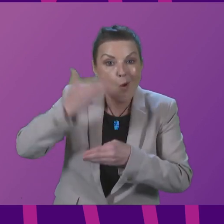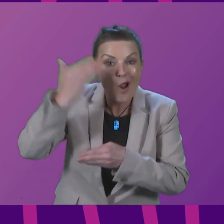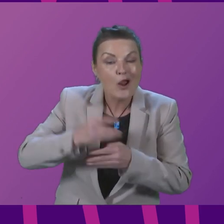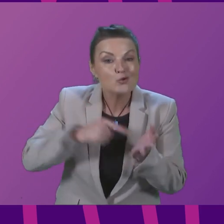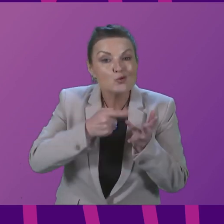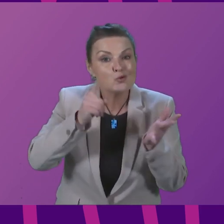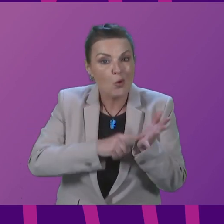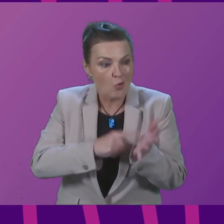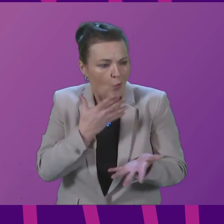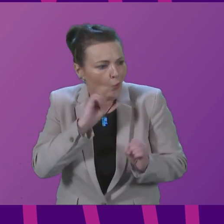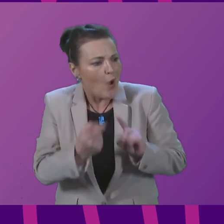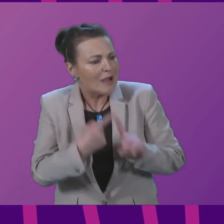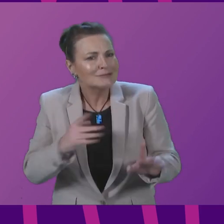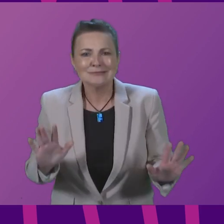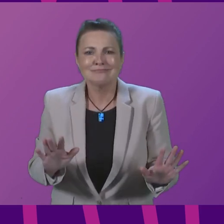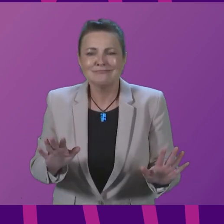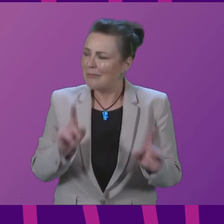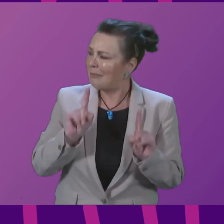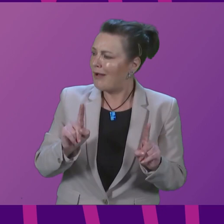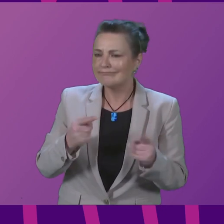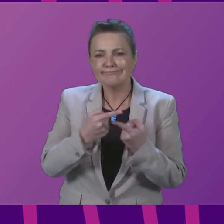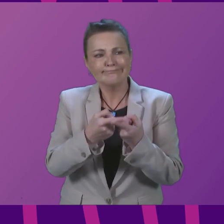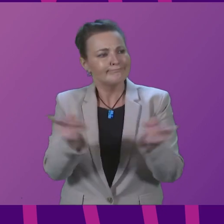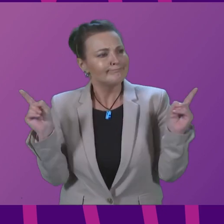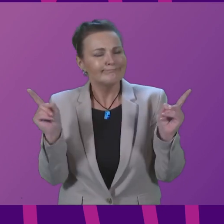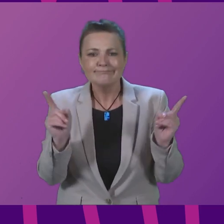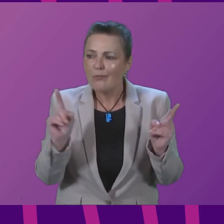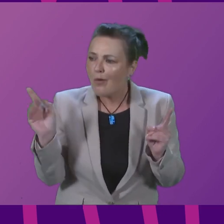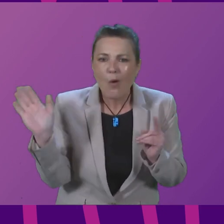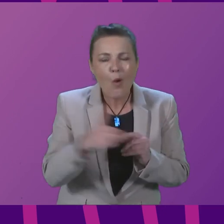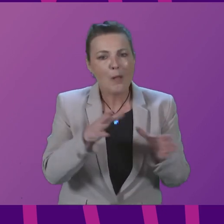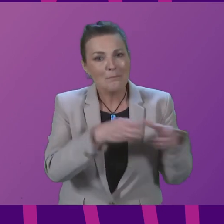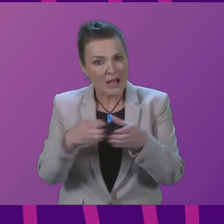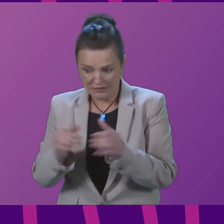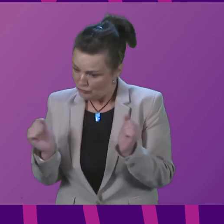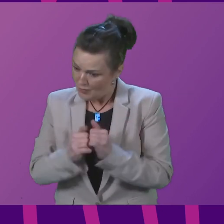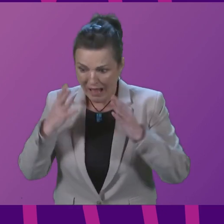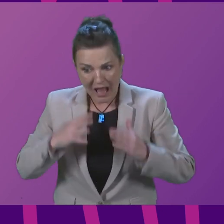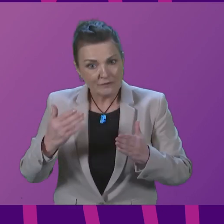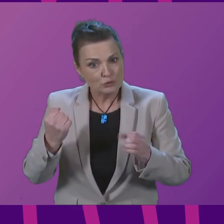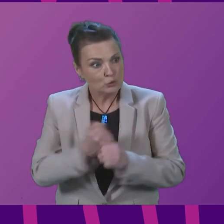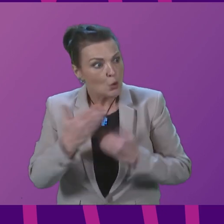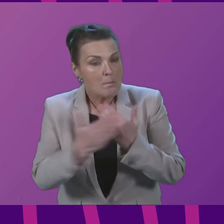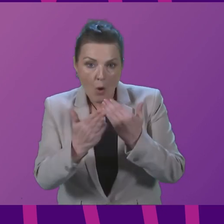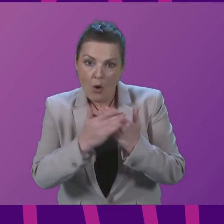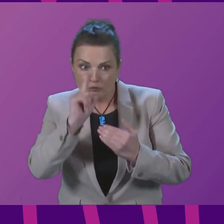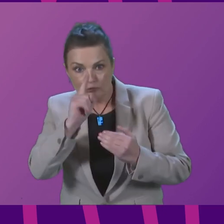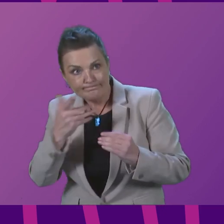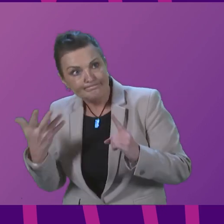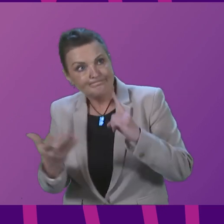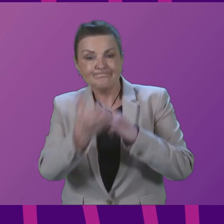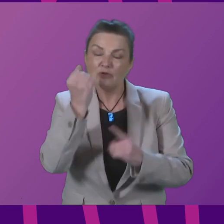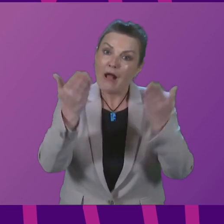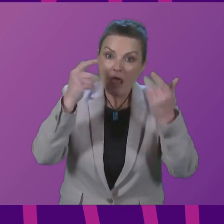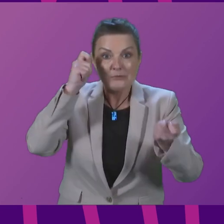But of course, across the Chamber, all parties agree on the need to do more to meet our climate change targets. But, well,